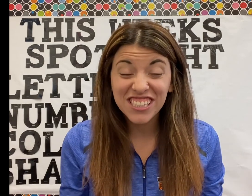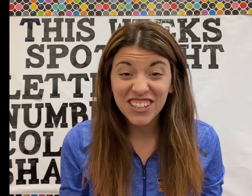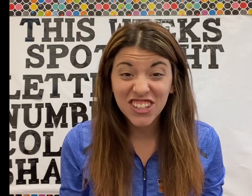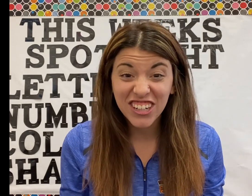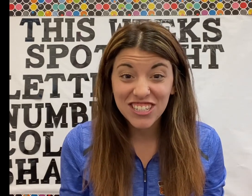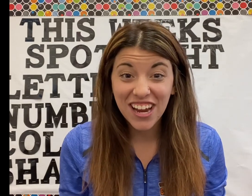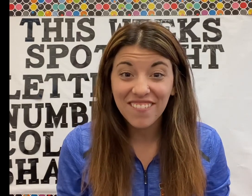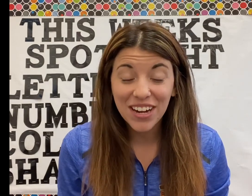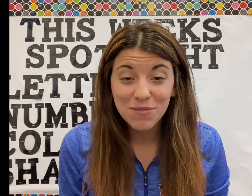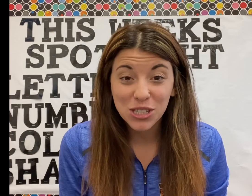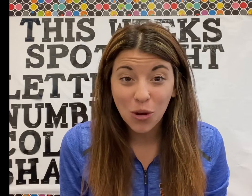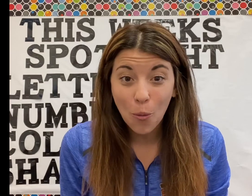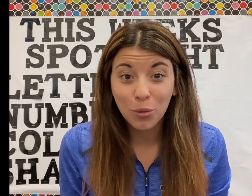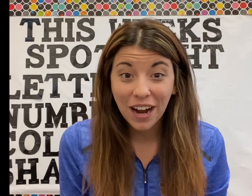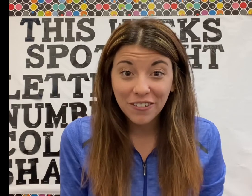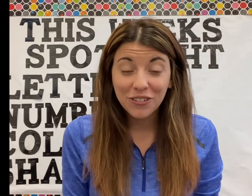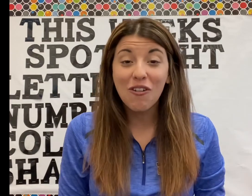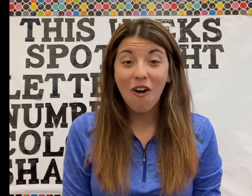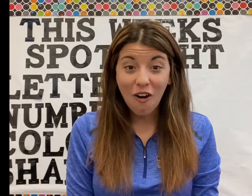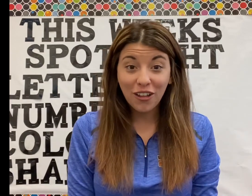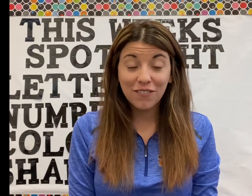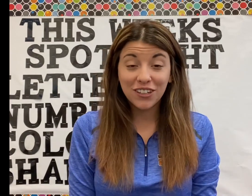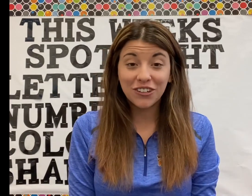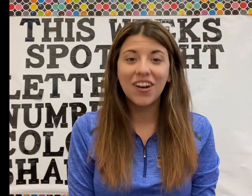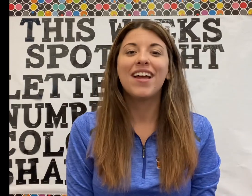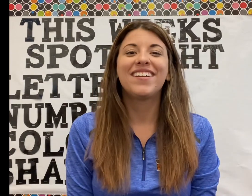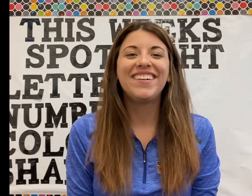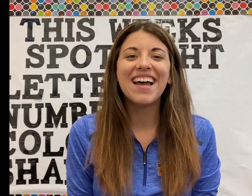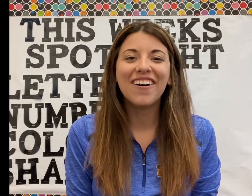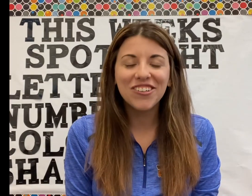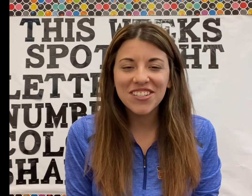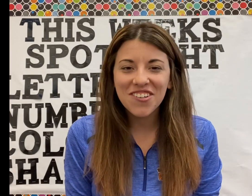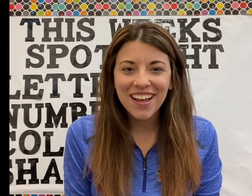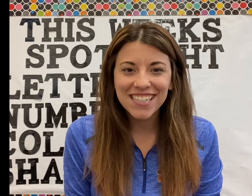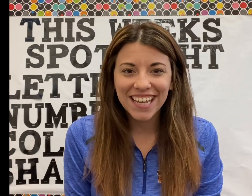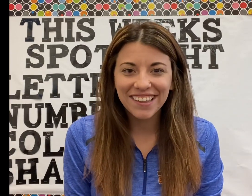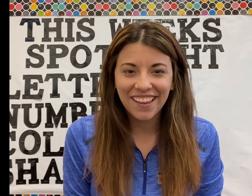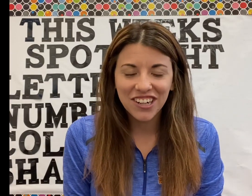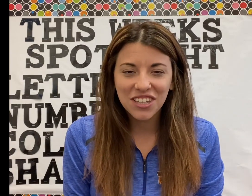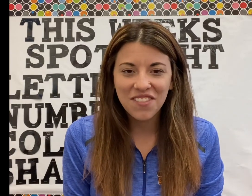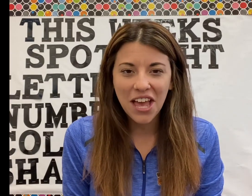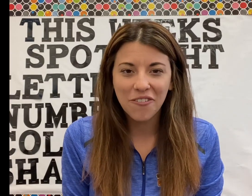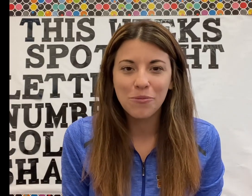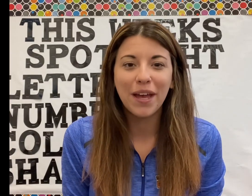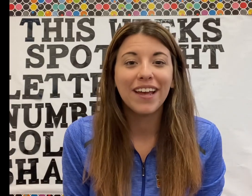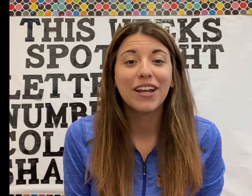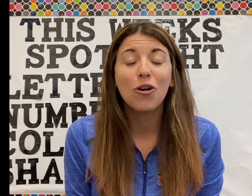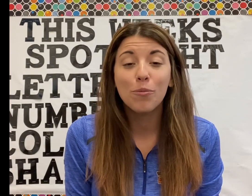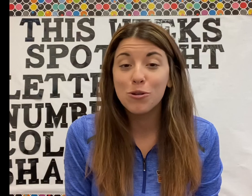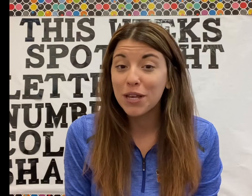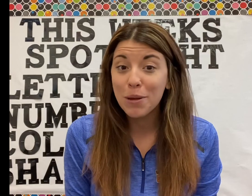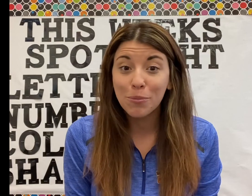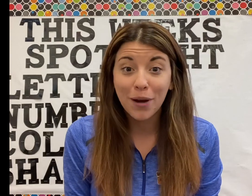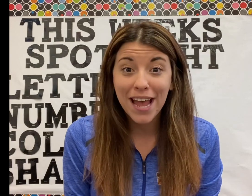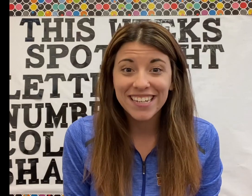such a good job! I'm so proud of all of you! Now you guys know how to sign the letters of the alphabet and I hope you keep practicing!